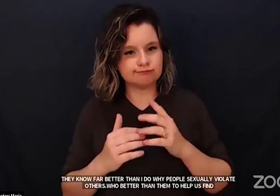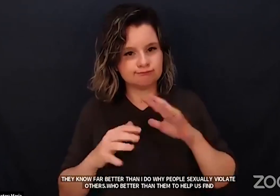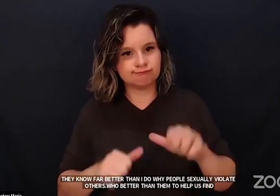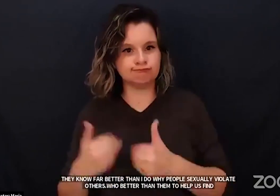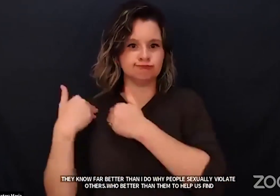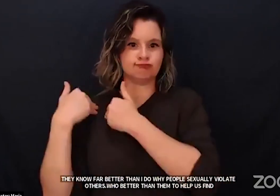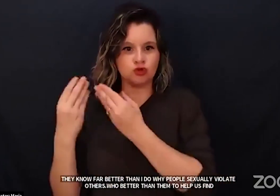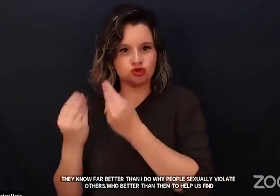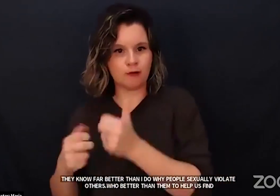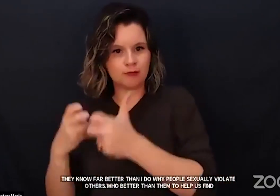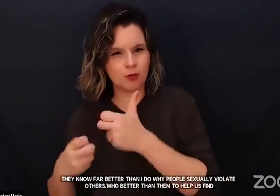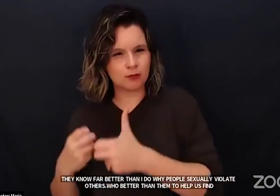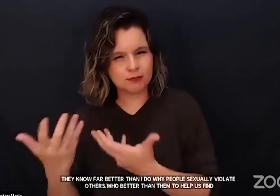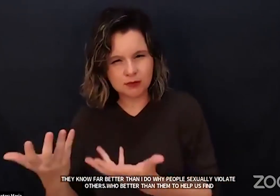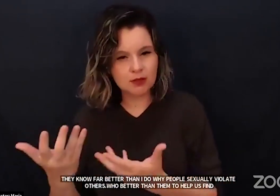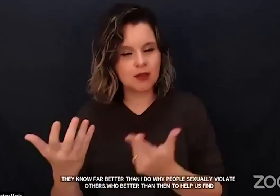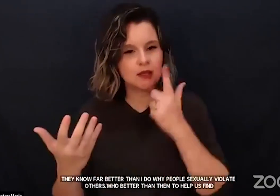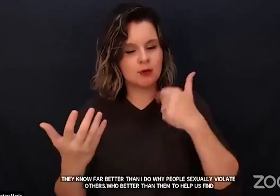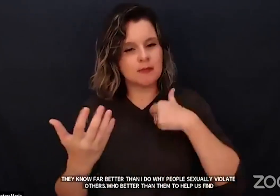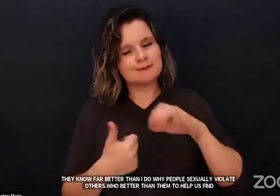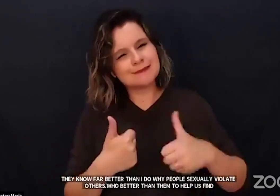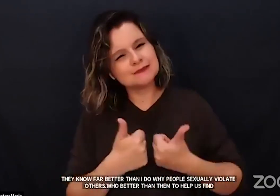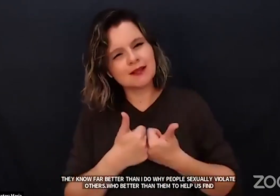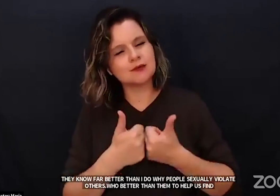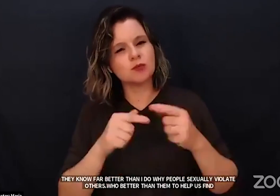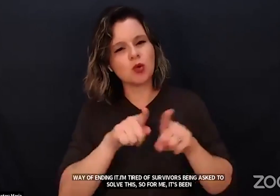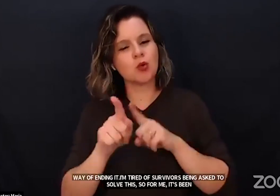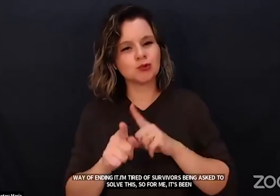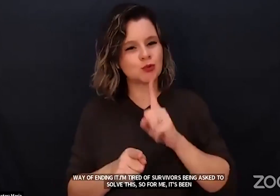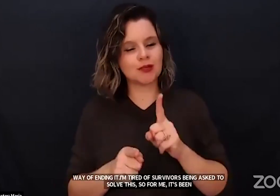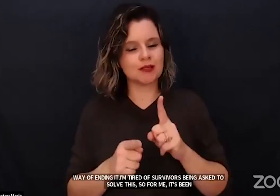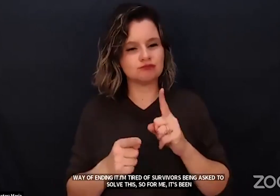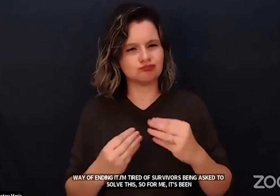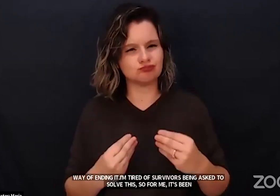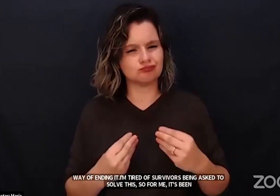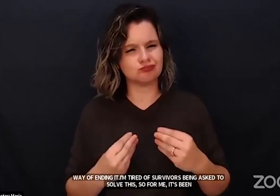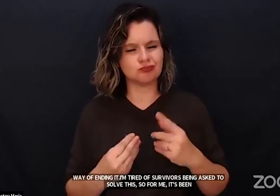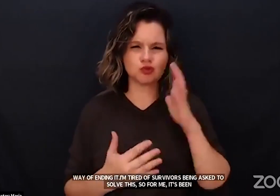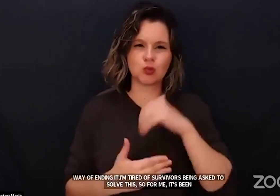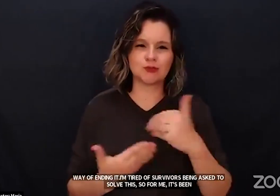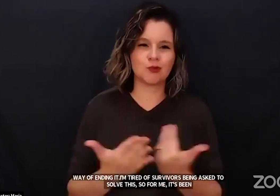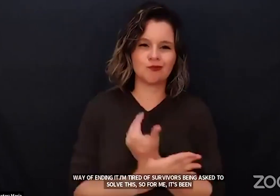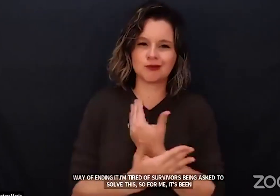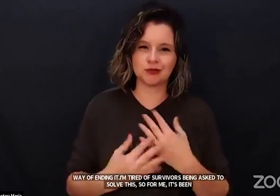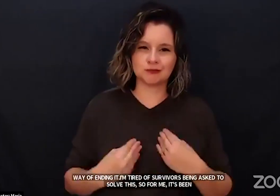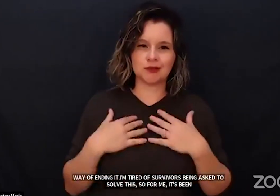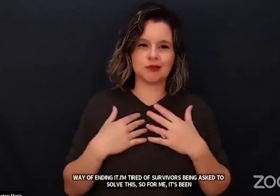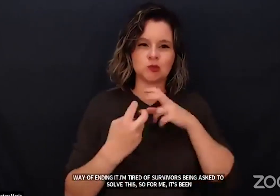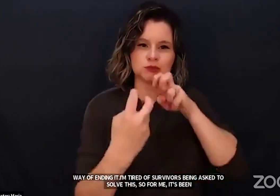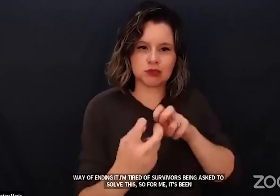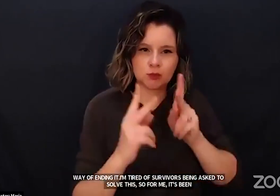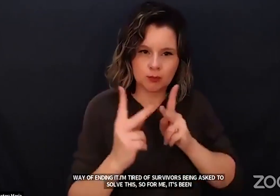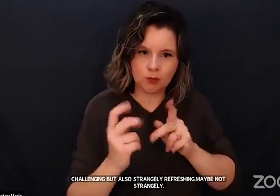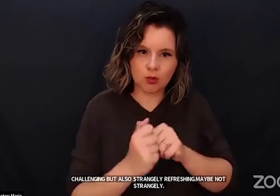And so for me, it's been challenging, but also strangely refreshing, maybe not strangely, to sit down with those who have done